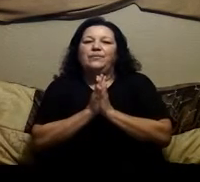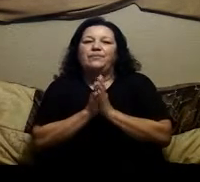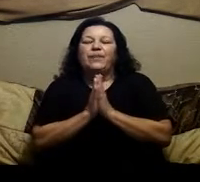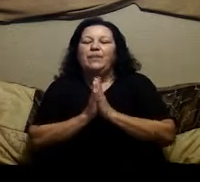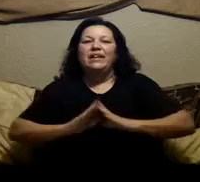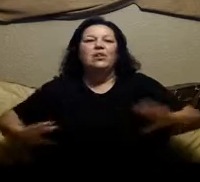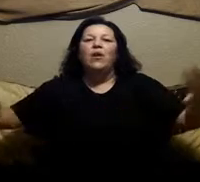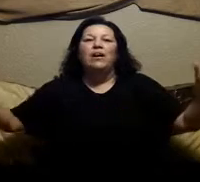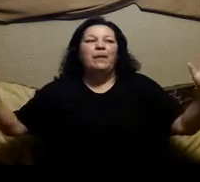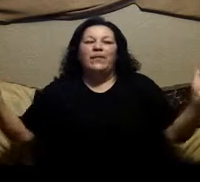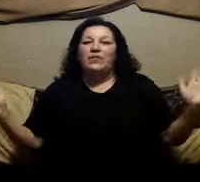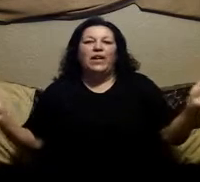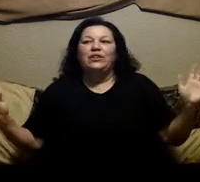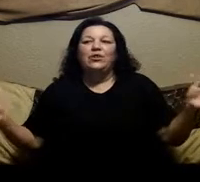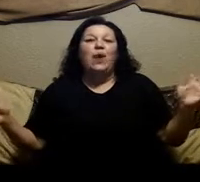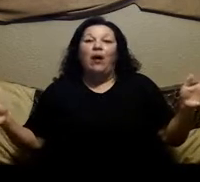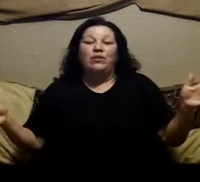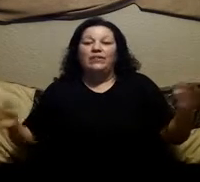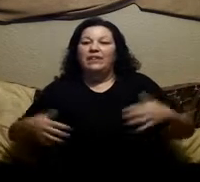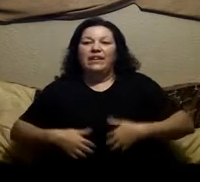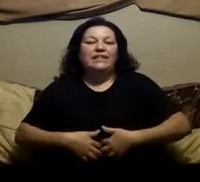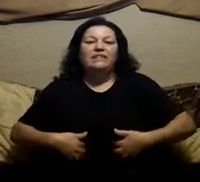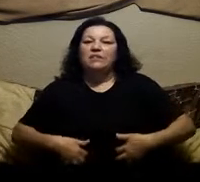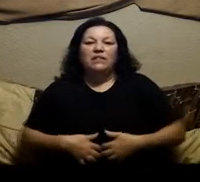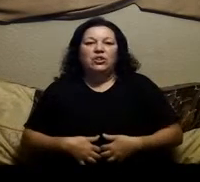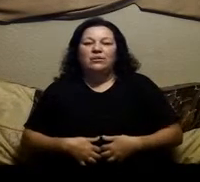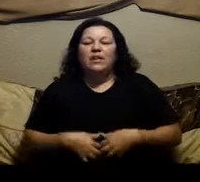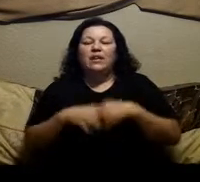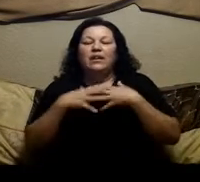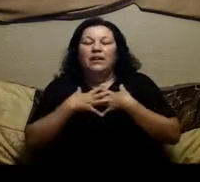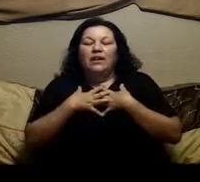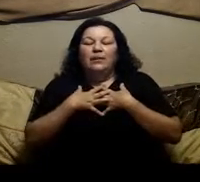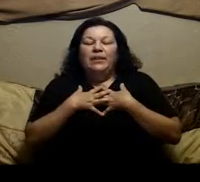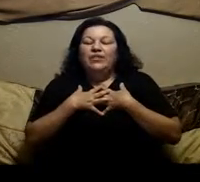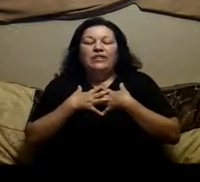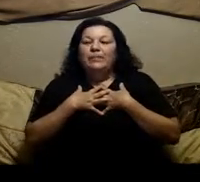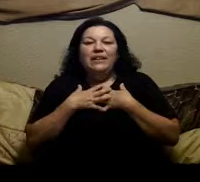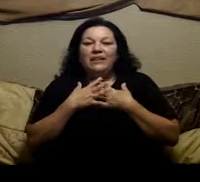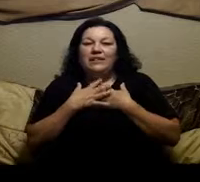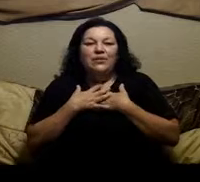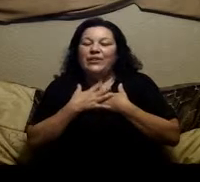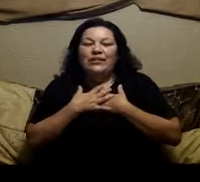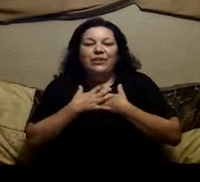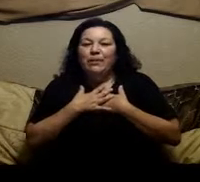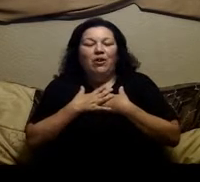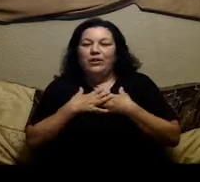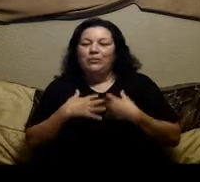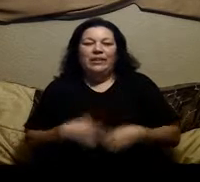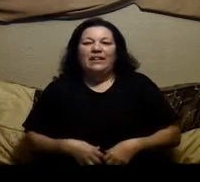i mean i can go on about this for like two hours intestinal issues because just like my kidneys they're very dear to my heart too because